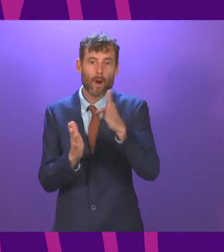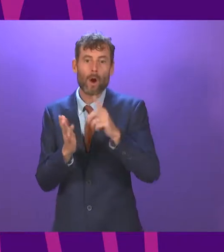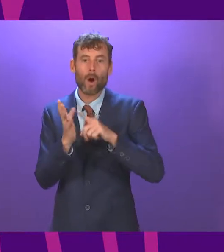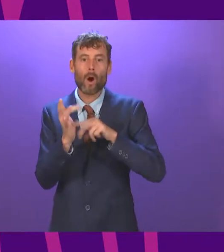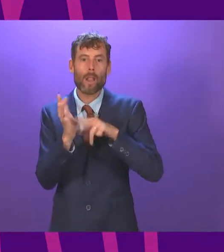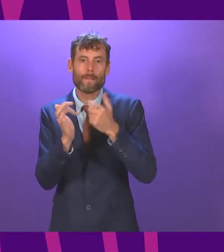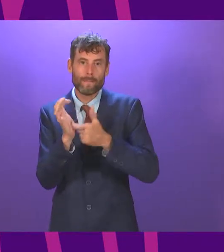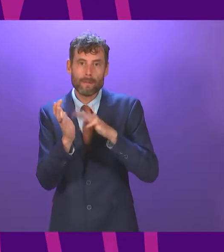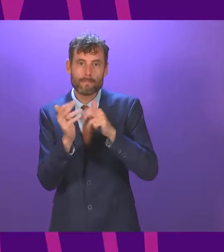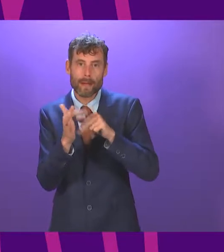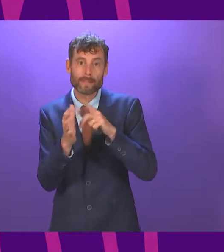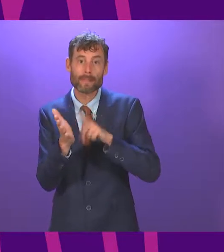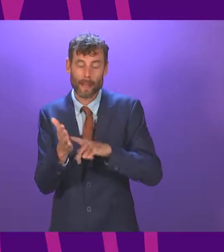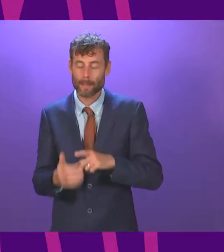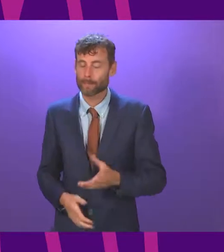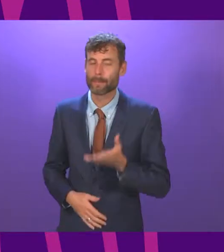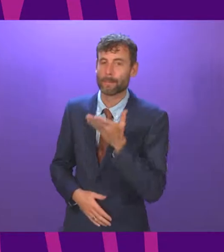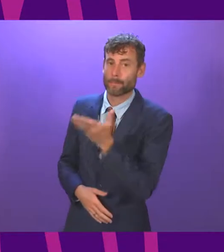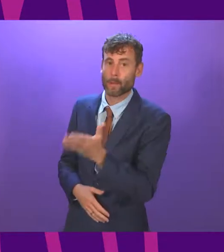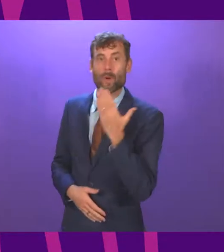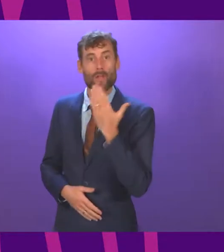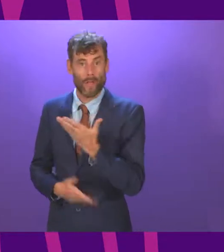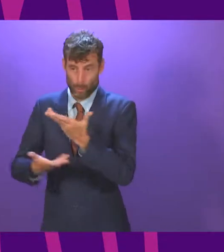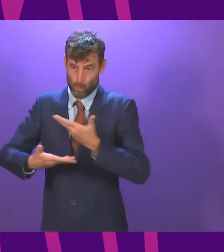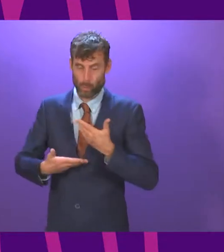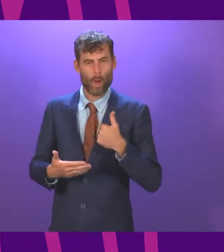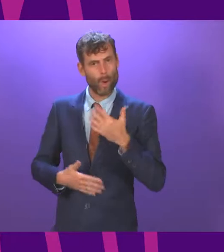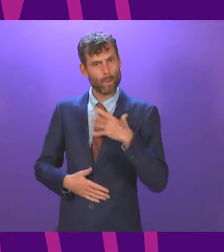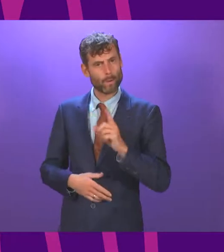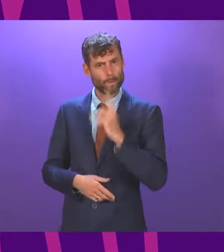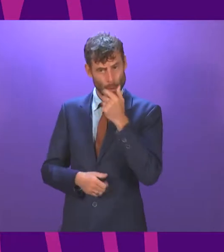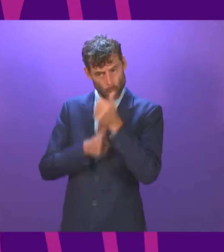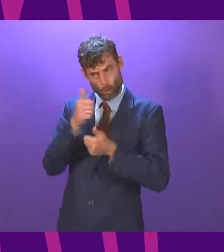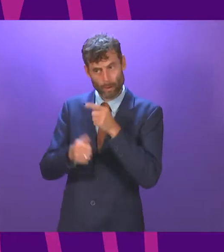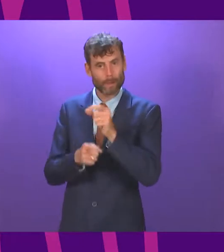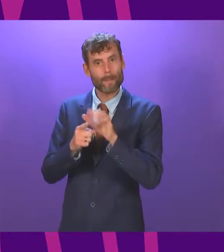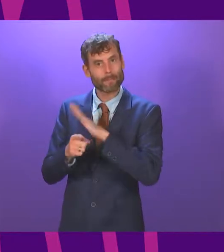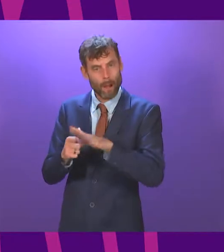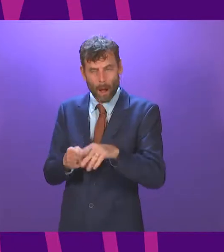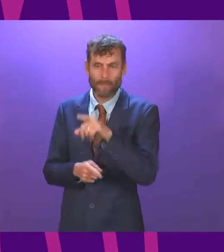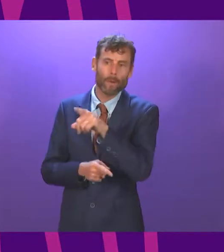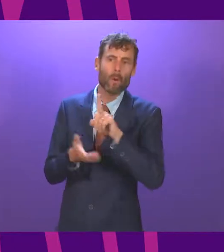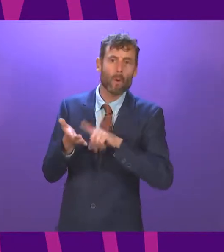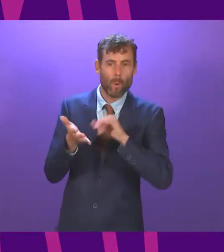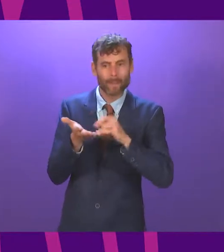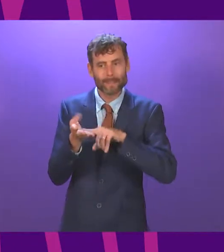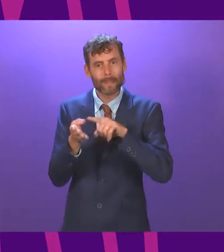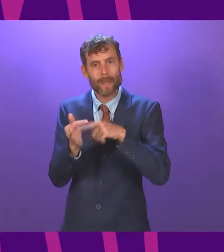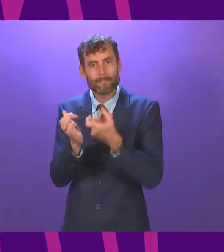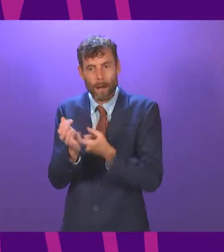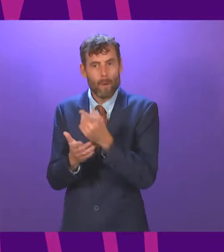six minutes, please. Thank you very much. First of all, I'd like to congratulate Patrick Harvey and Lorna Slater to their new positions.